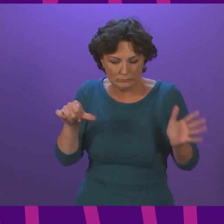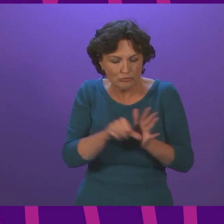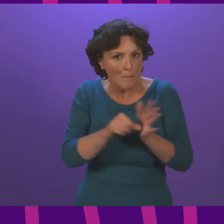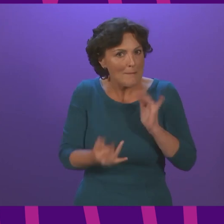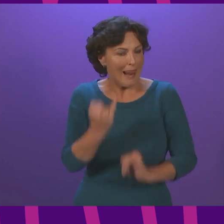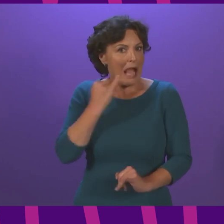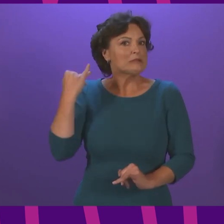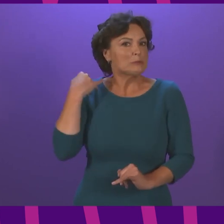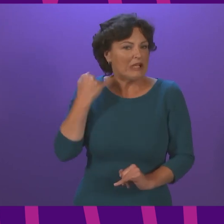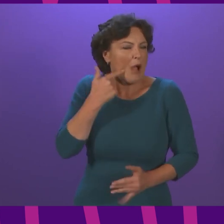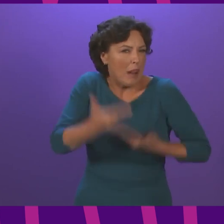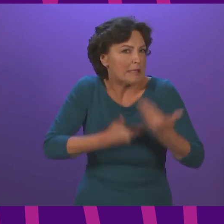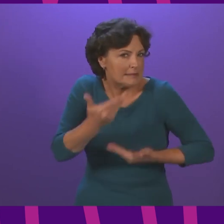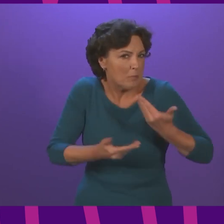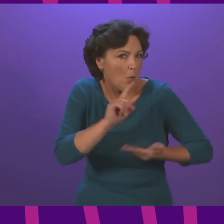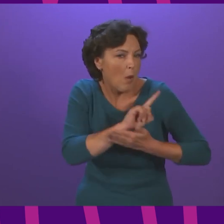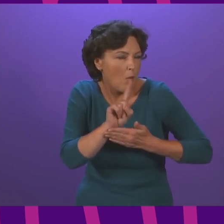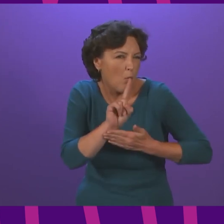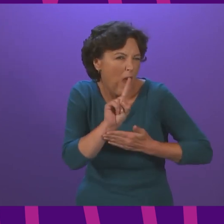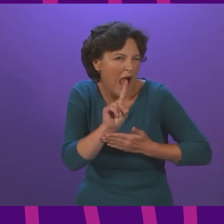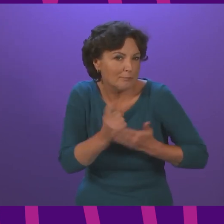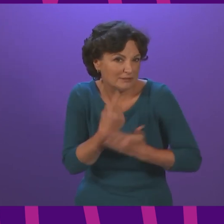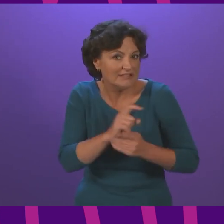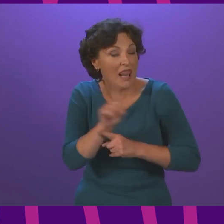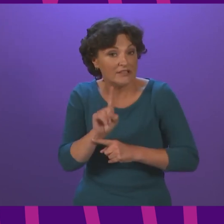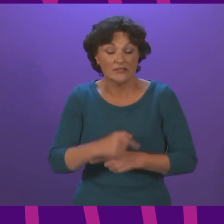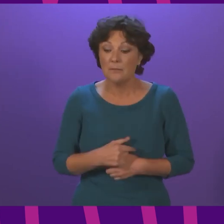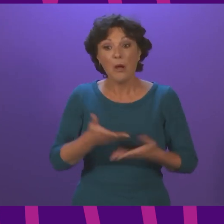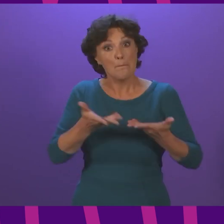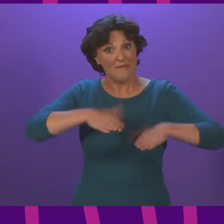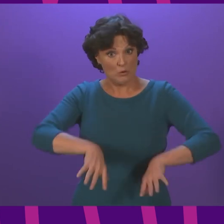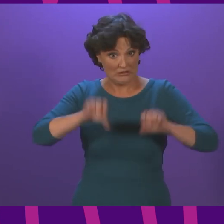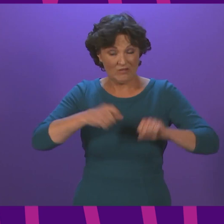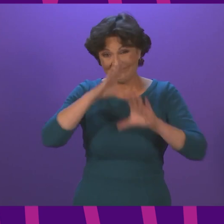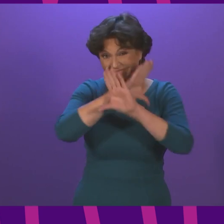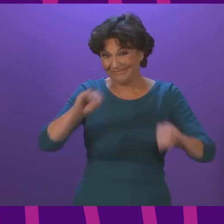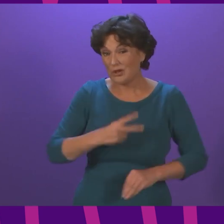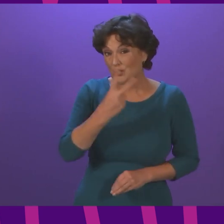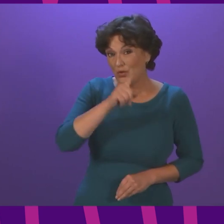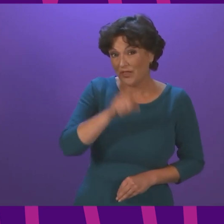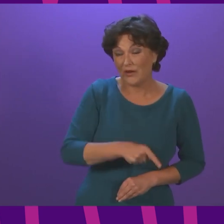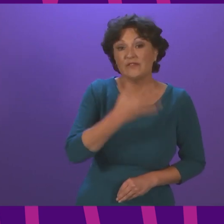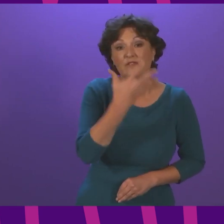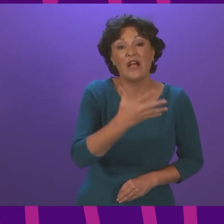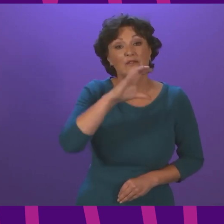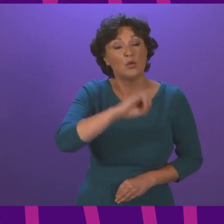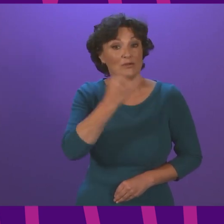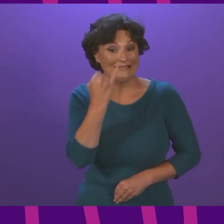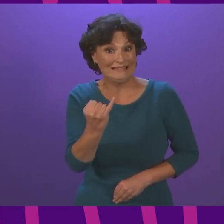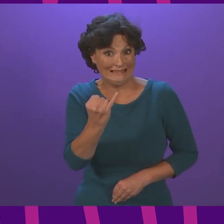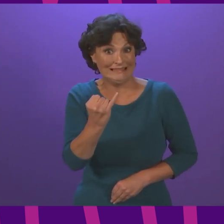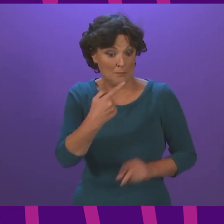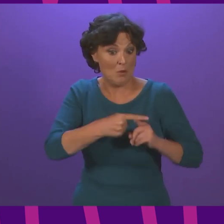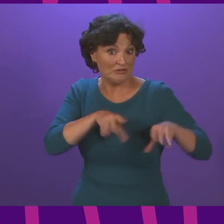of last week. Firstly, though, I will report on today's statistics. In 2056 positive cases were reported